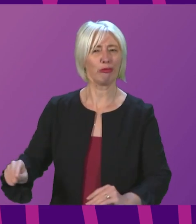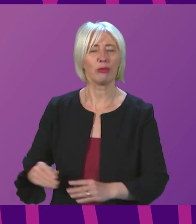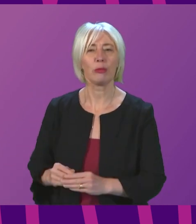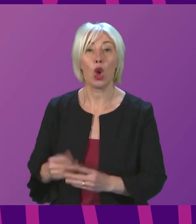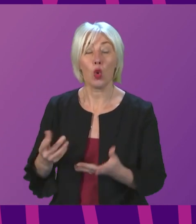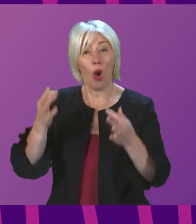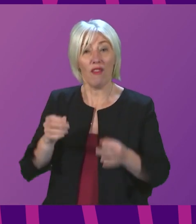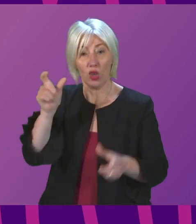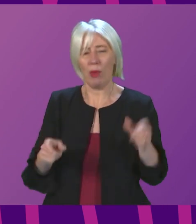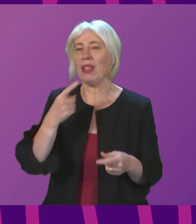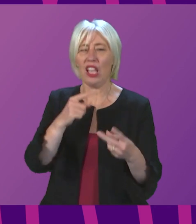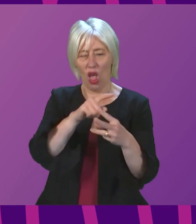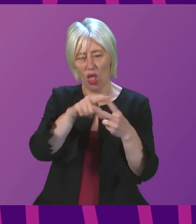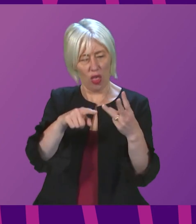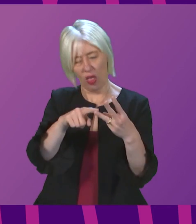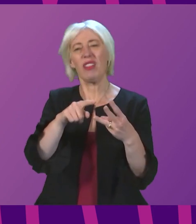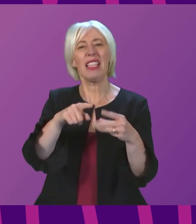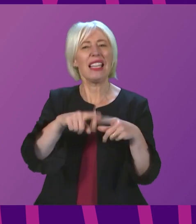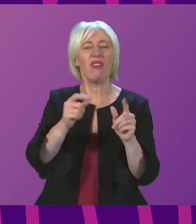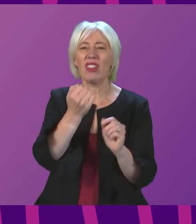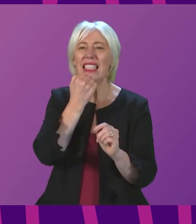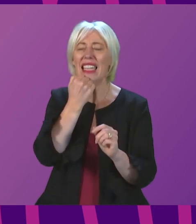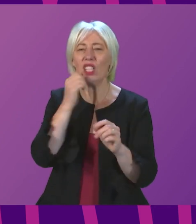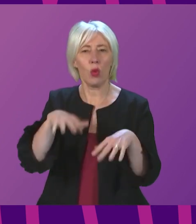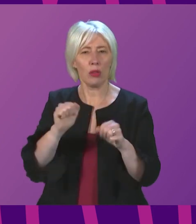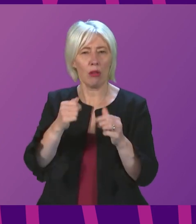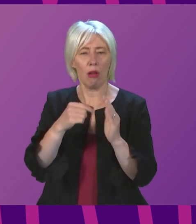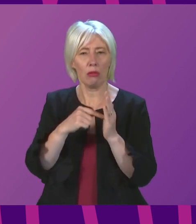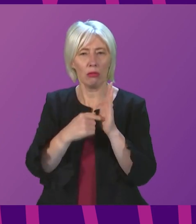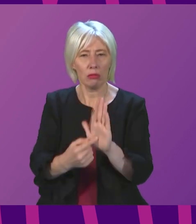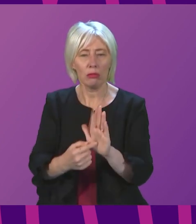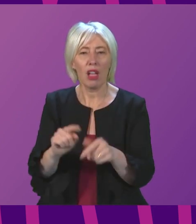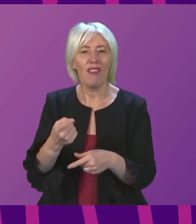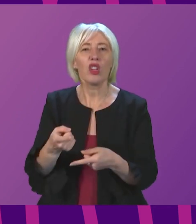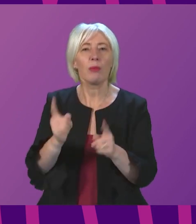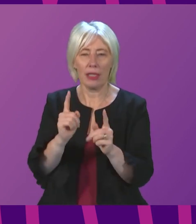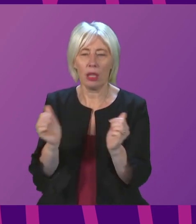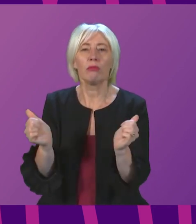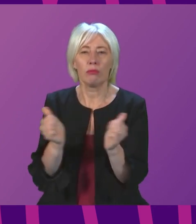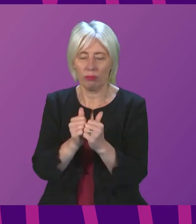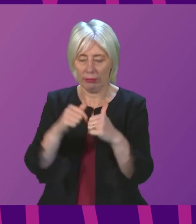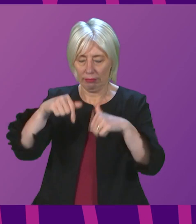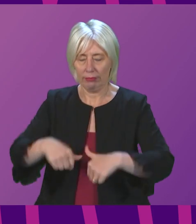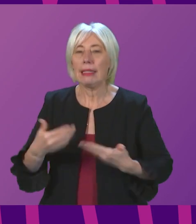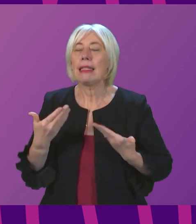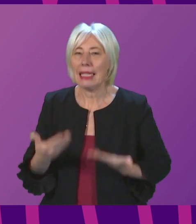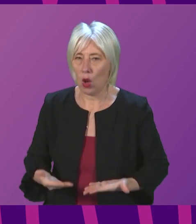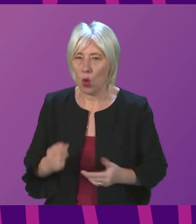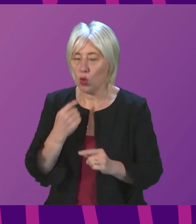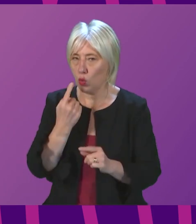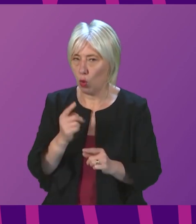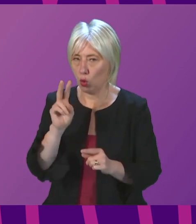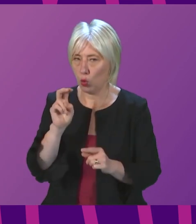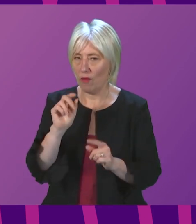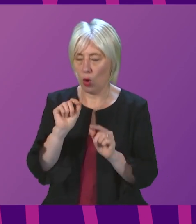telling businesses three different dates when the law will come into force. The First Minister has now had to confirm that in the chamber. The men sitting